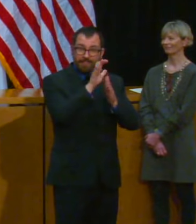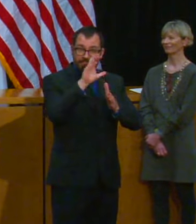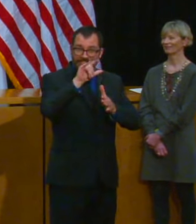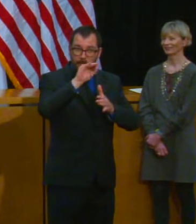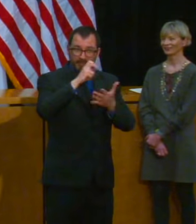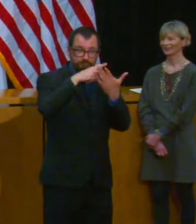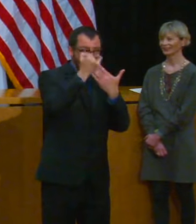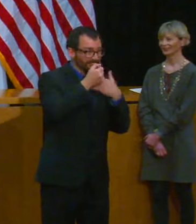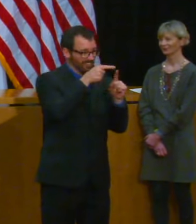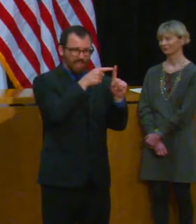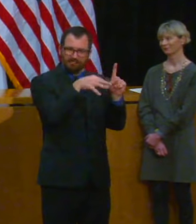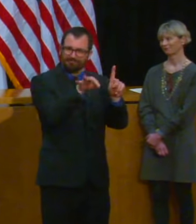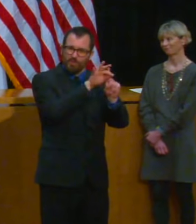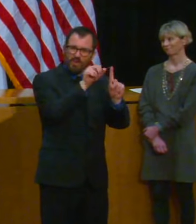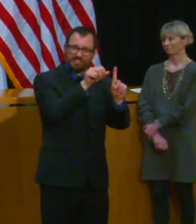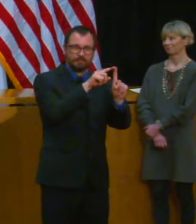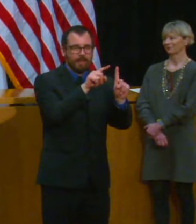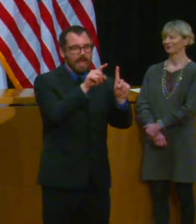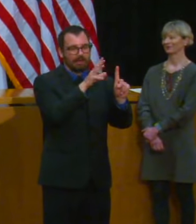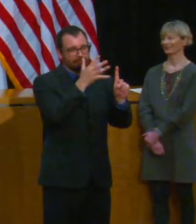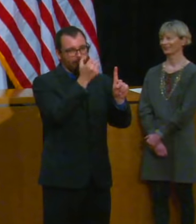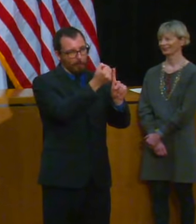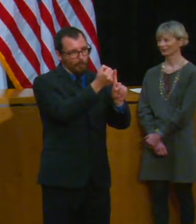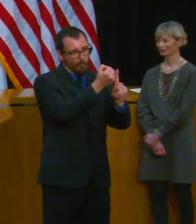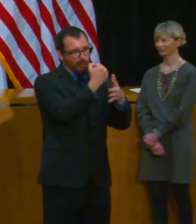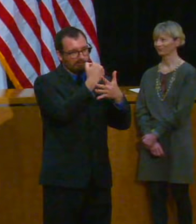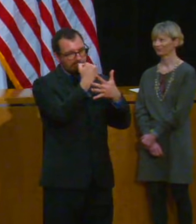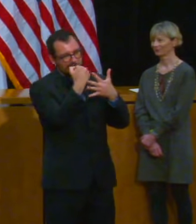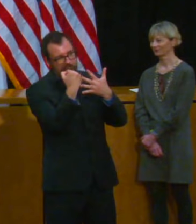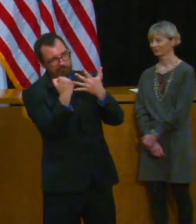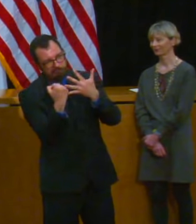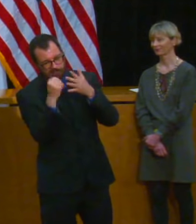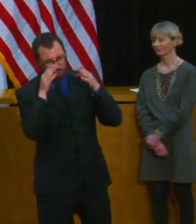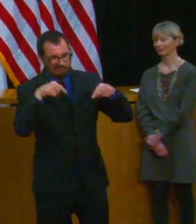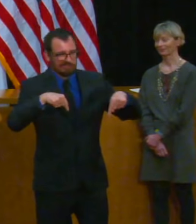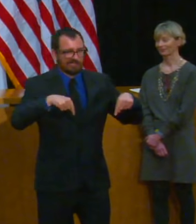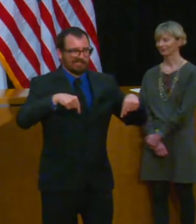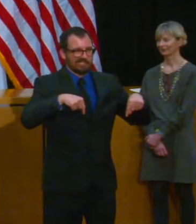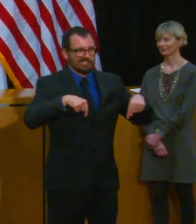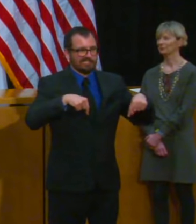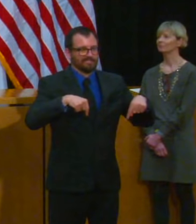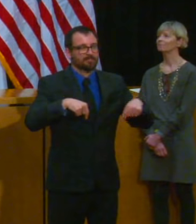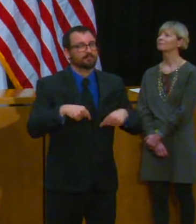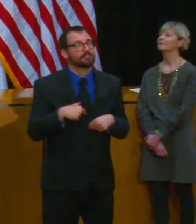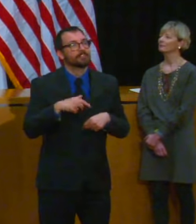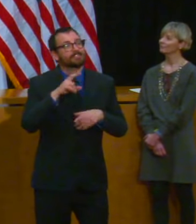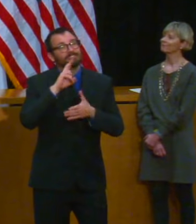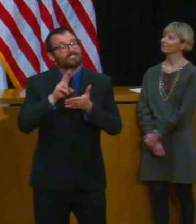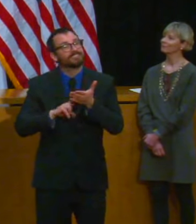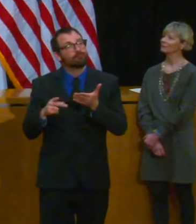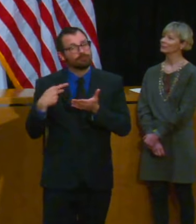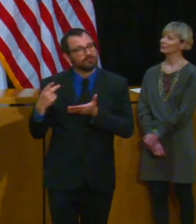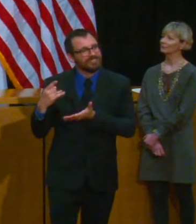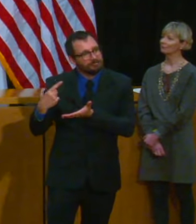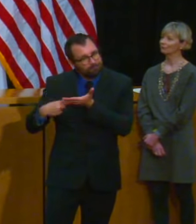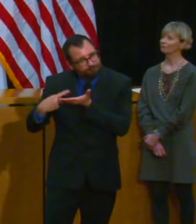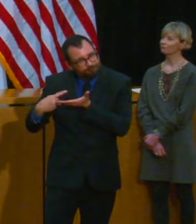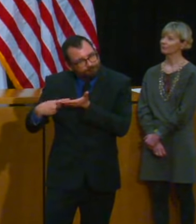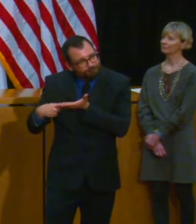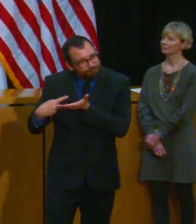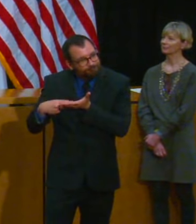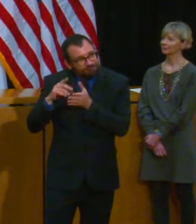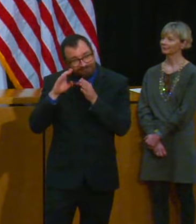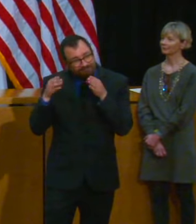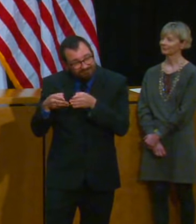Secretary Sutters and I worked for almost a year to put together a healthcare bill that had a fair amount of momentum and a lot of